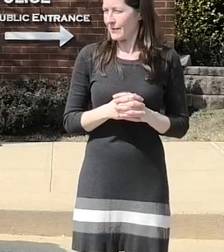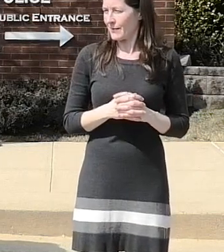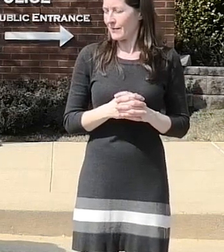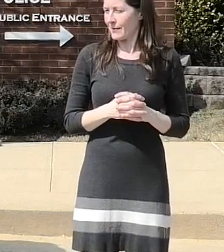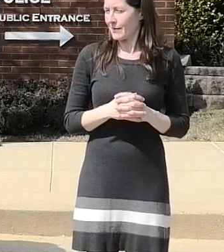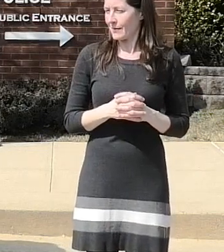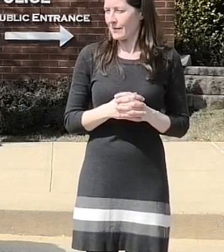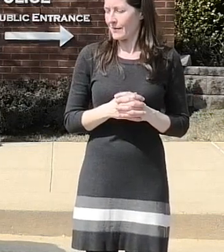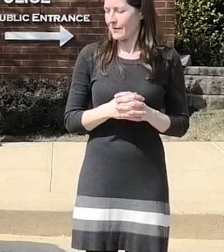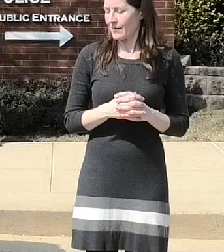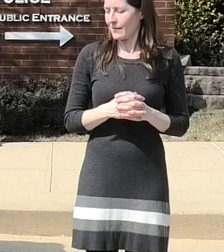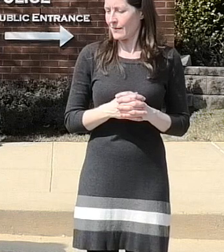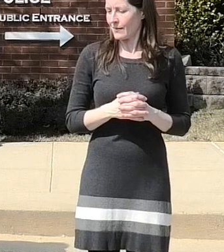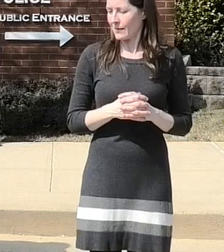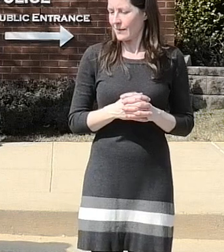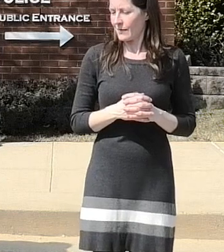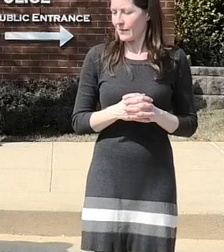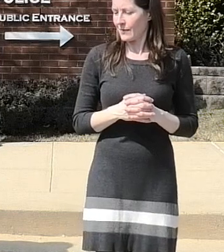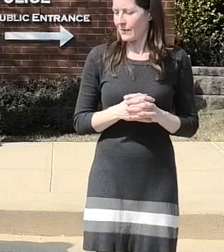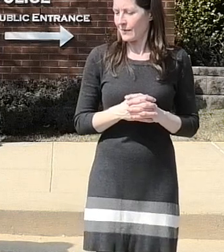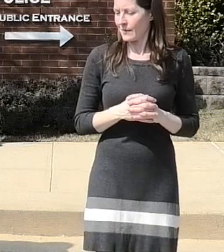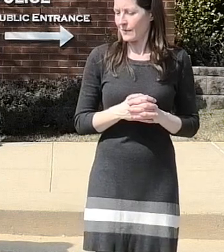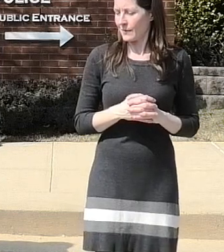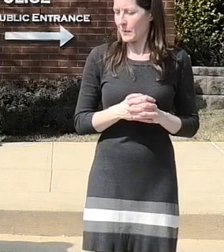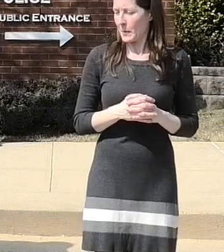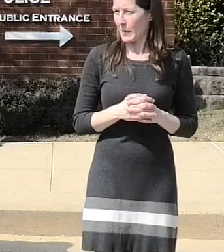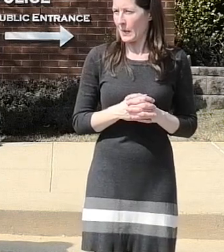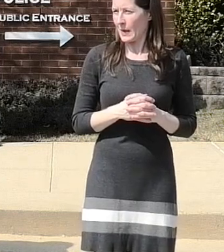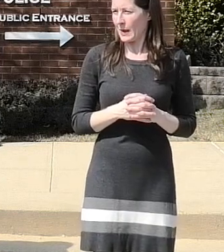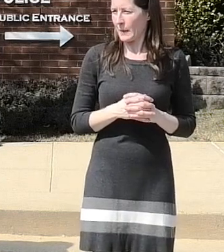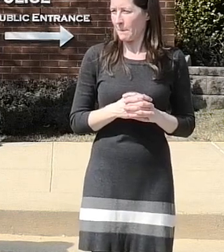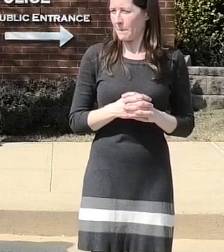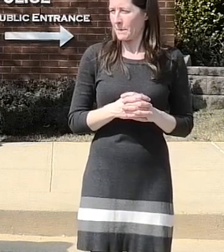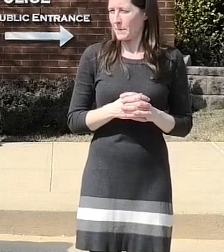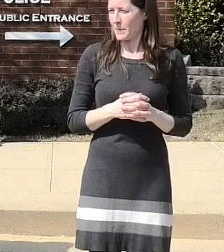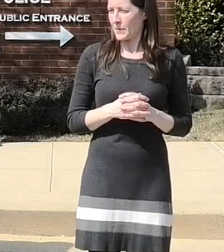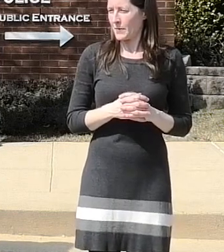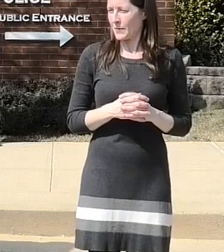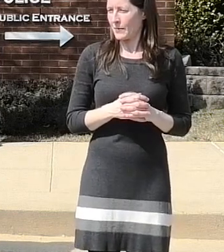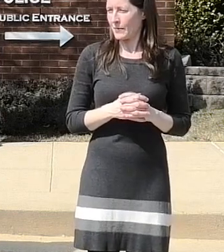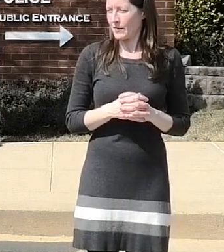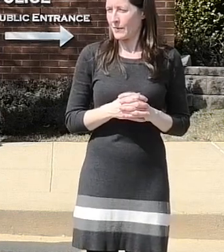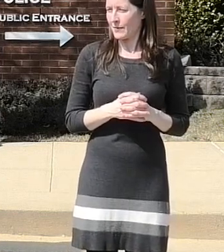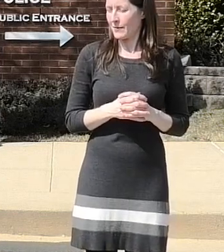became clear that your primary suspect was a person with this status